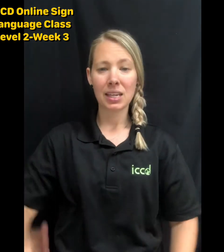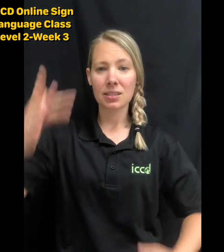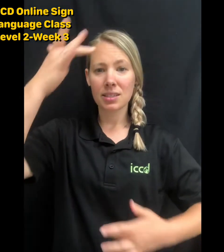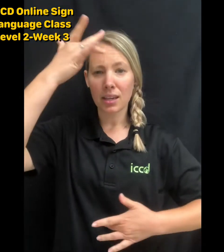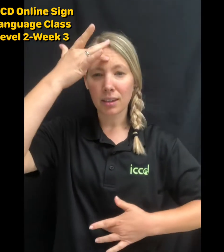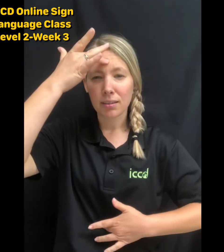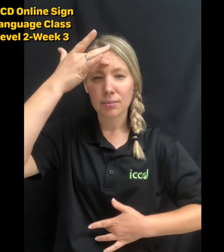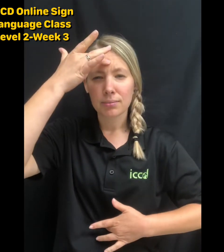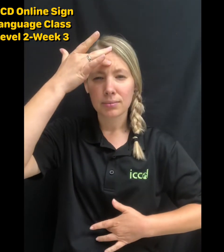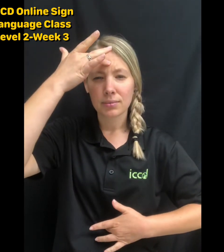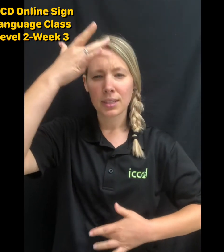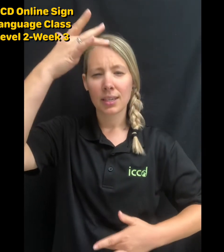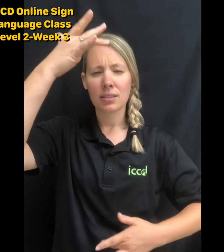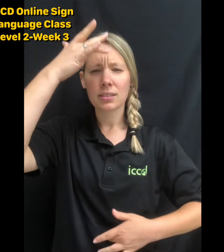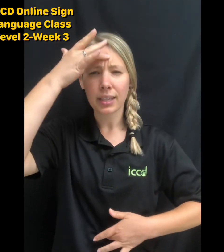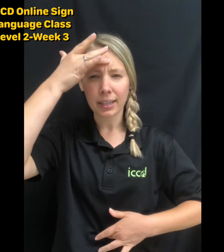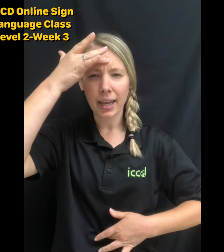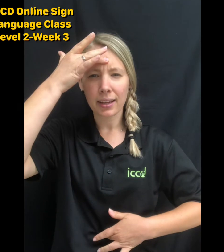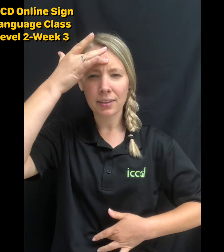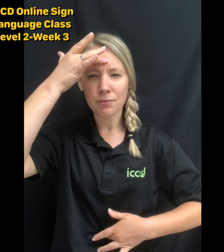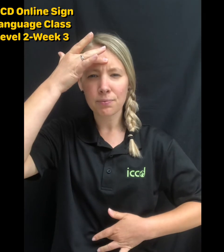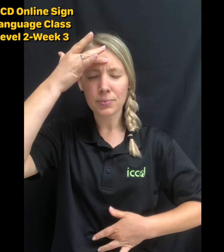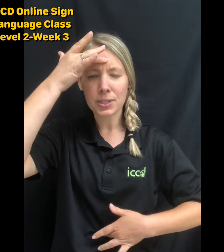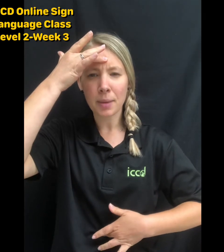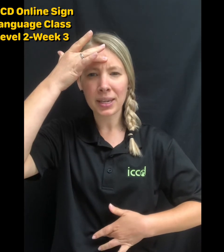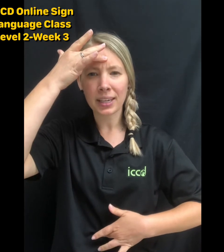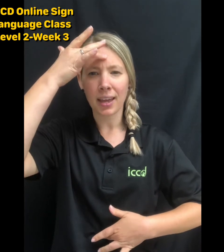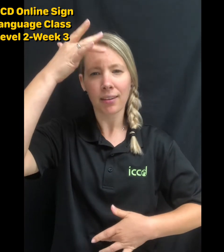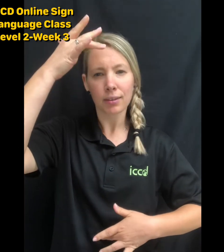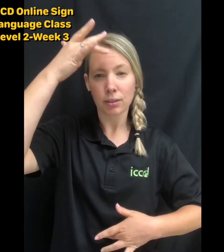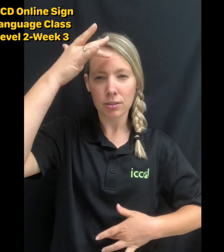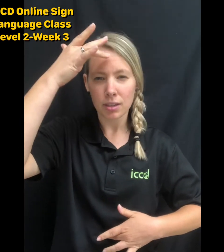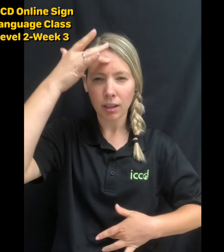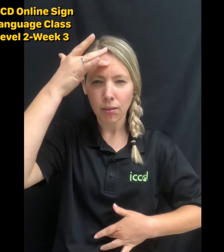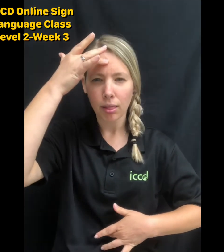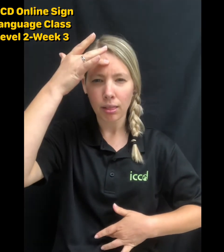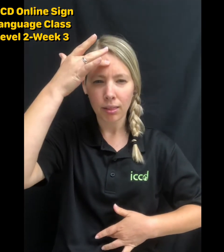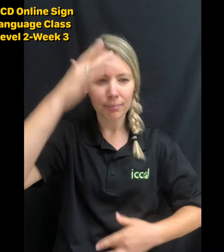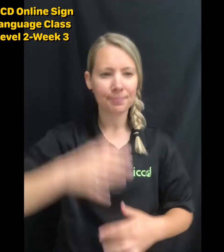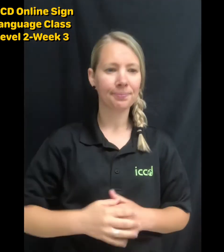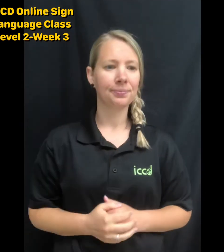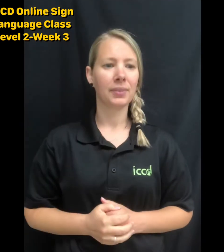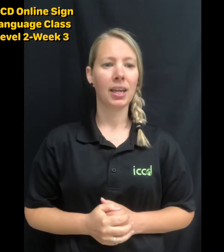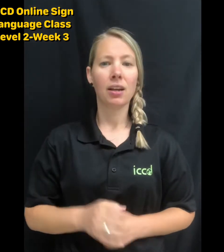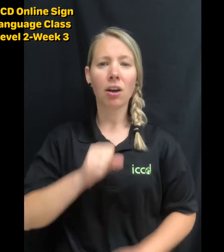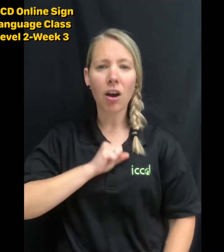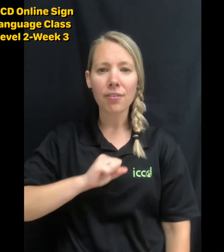Sick. Sick. Head and stomach and look sick. Cough.